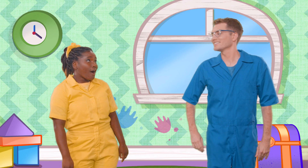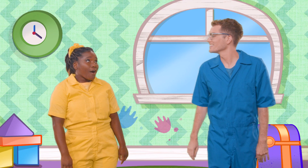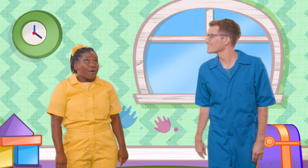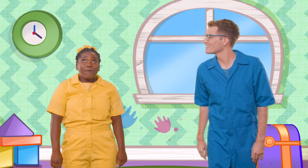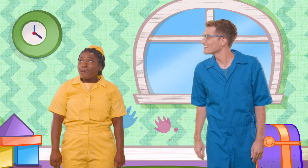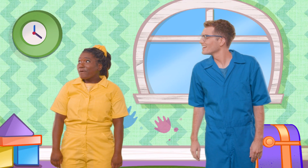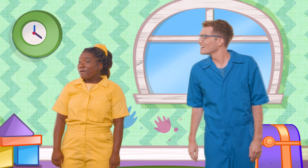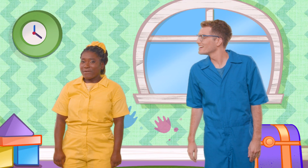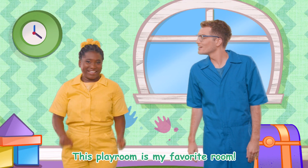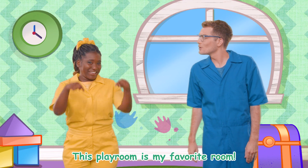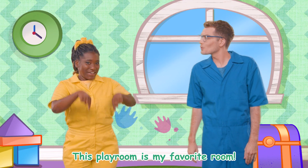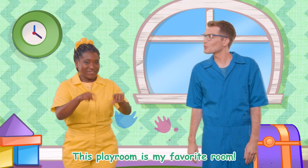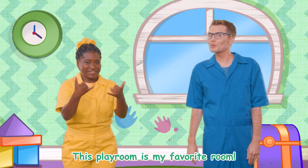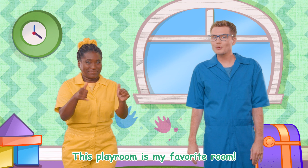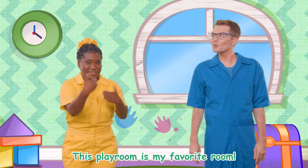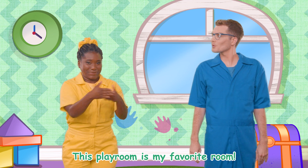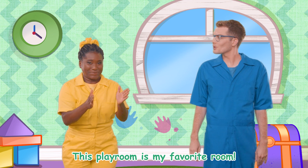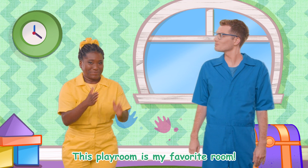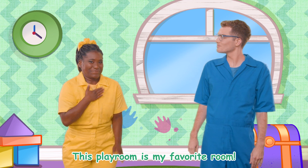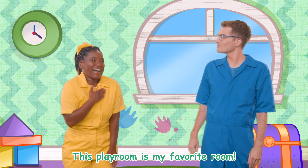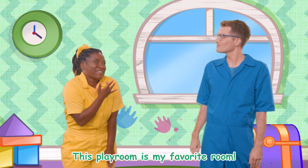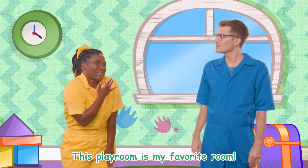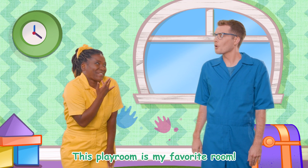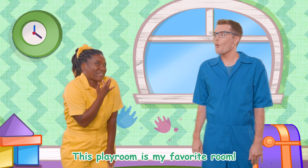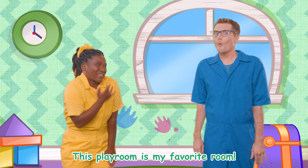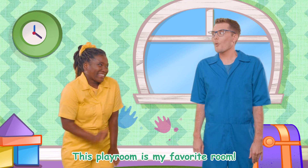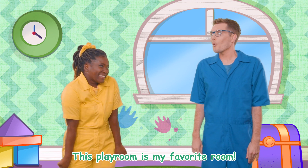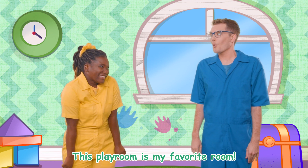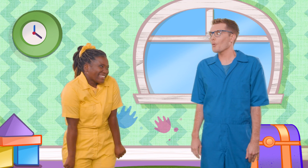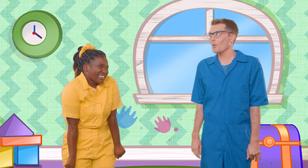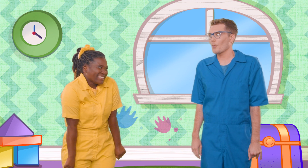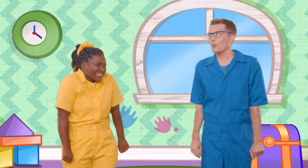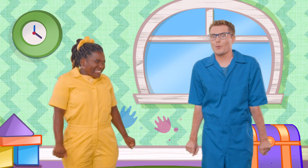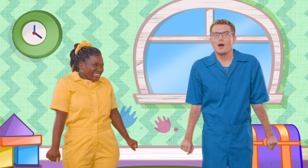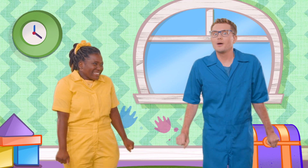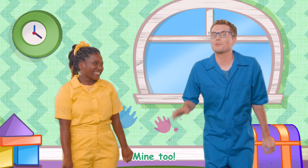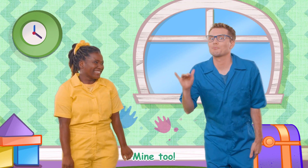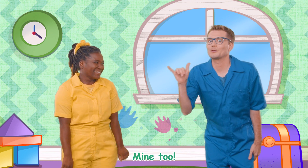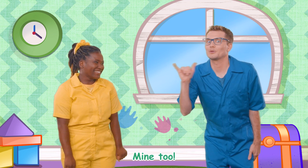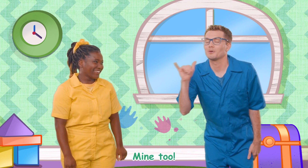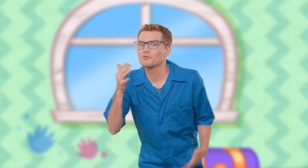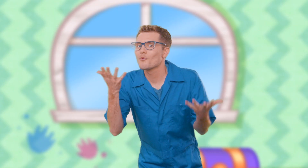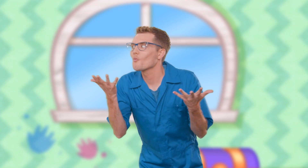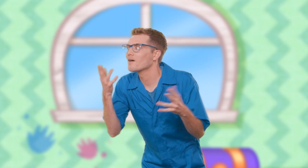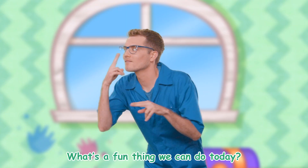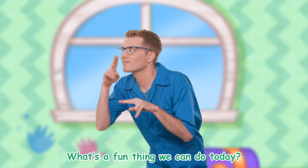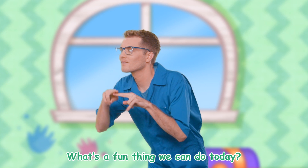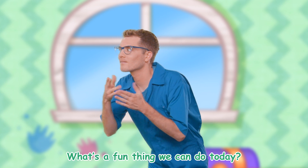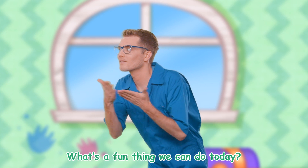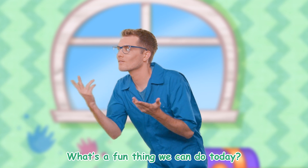Ooh! This playroom is my favorite room! Mine, too! What's a fun